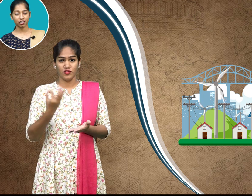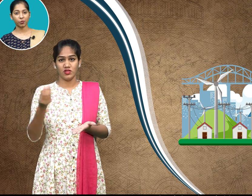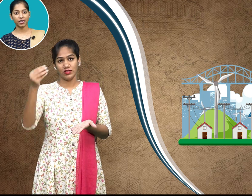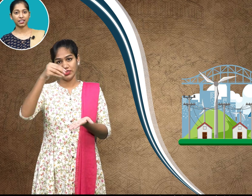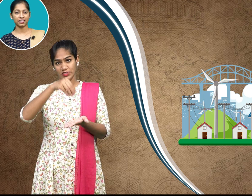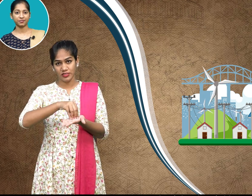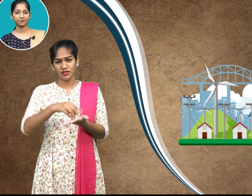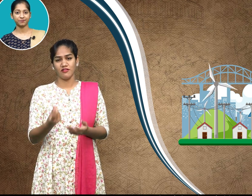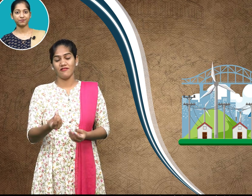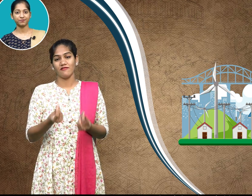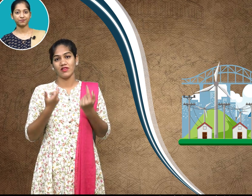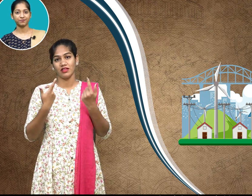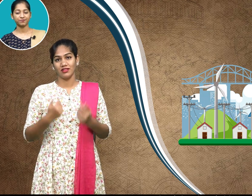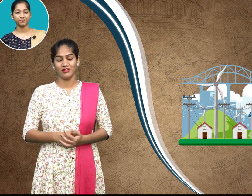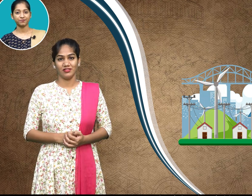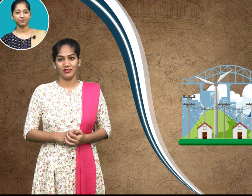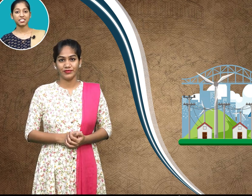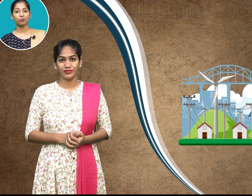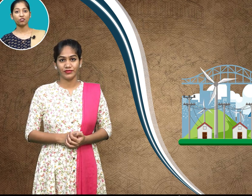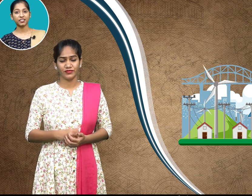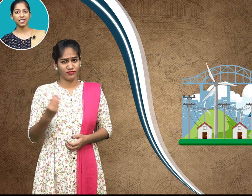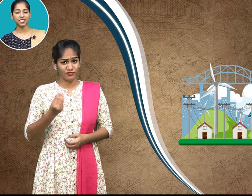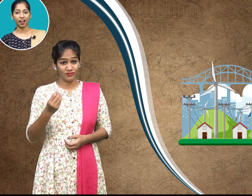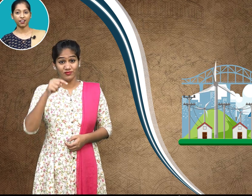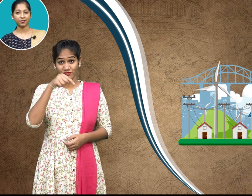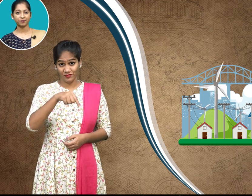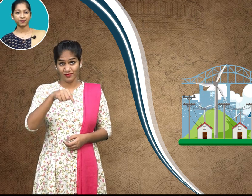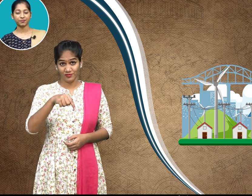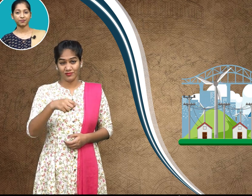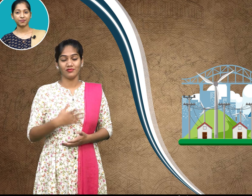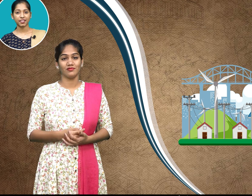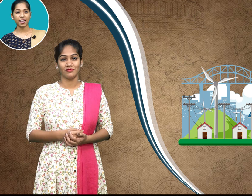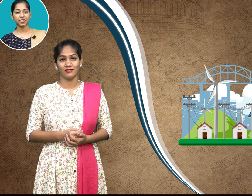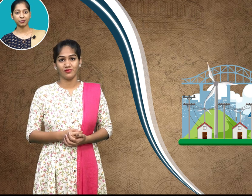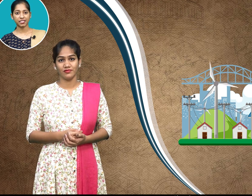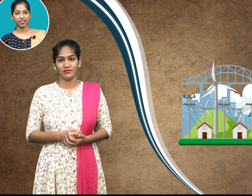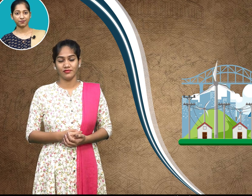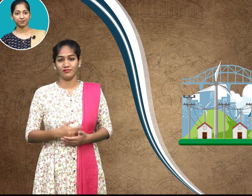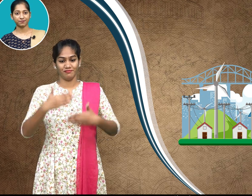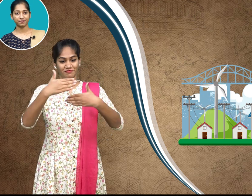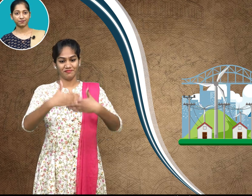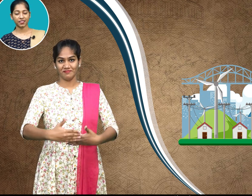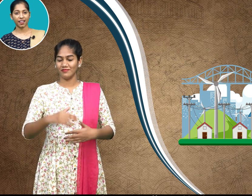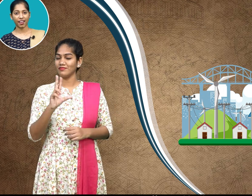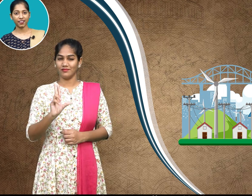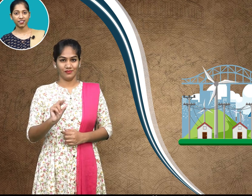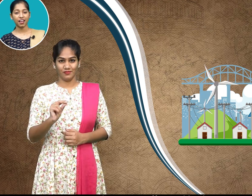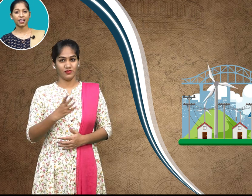quickly some of these are unlimited and are